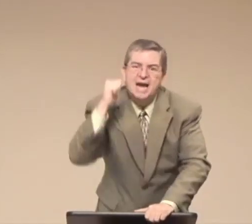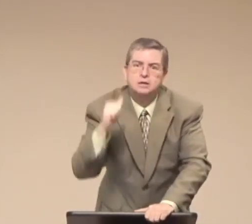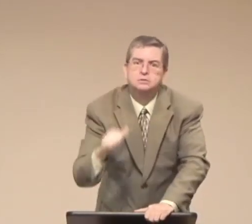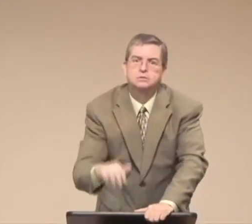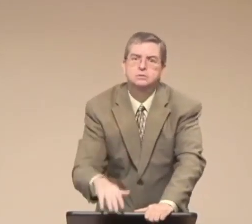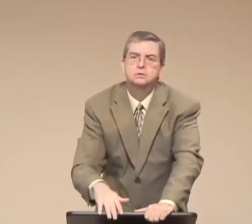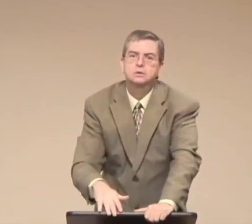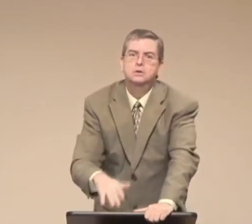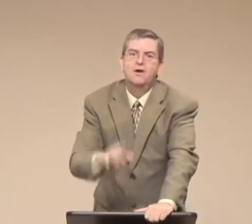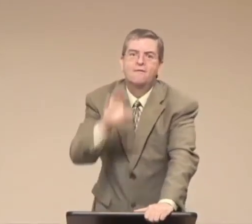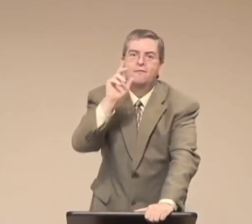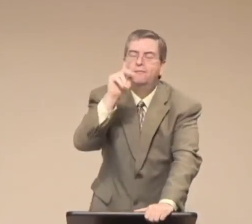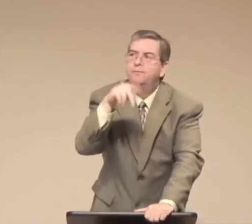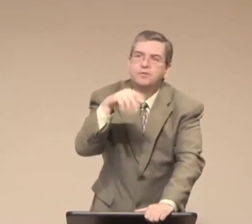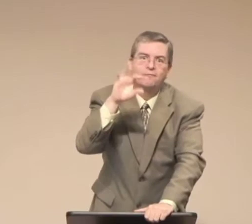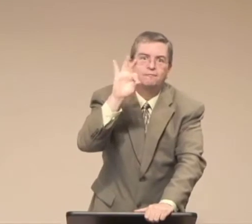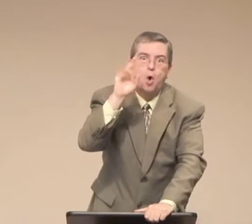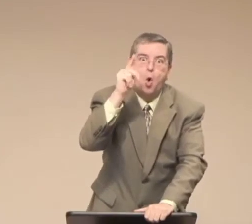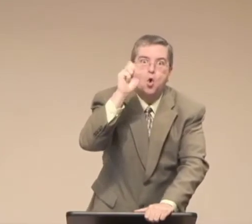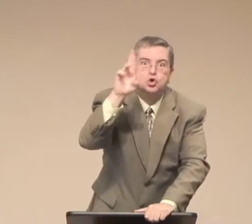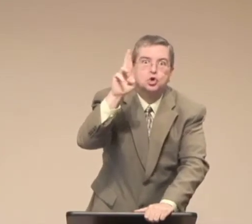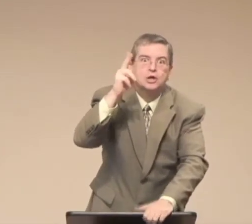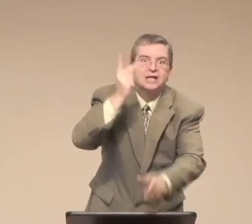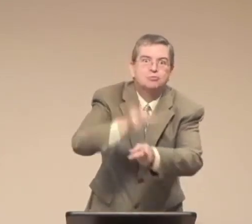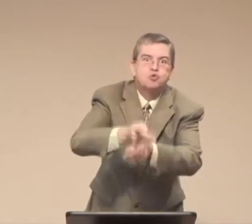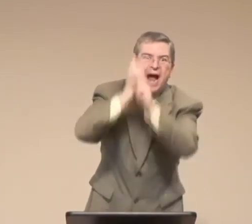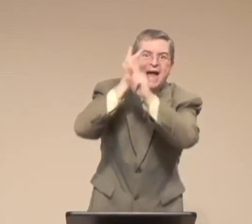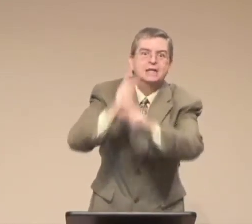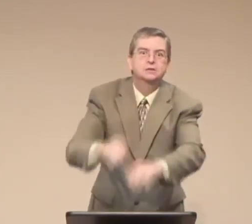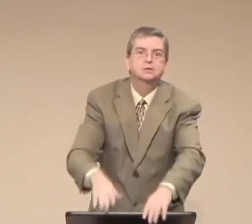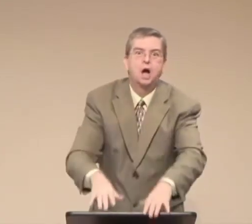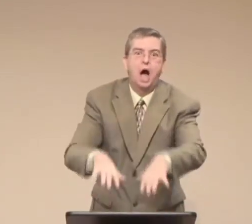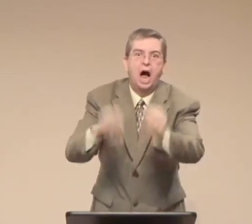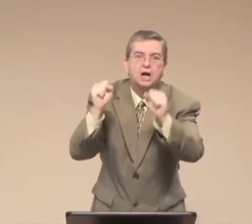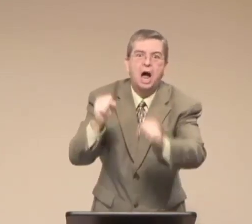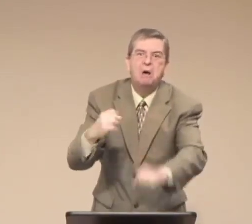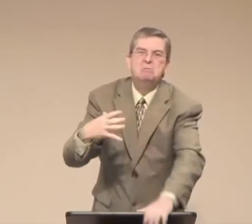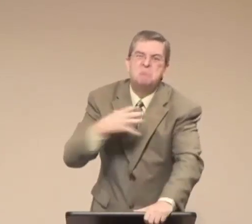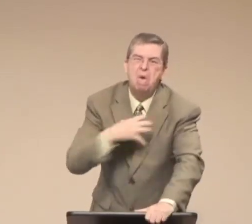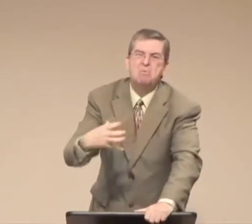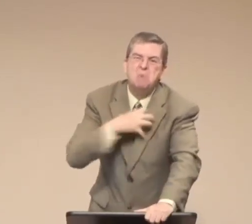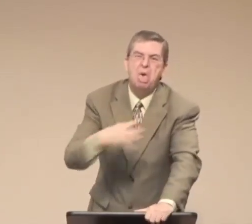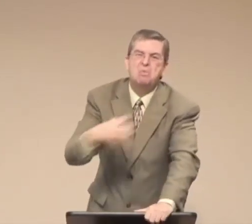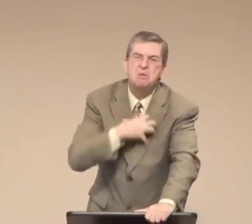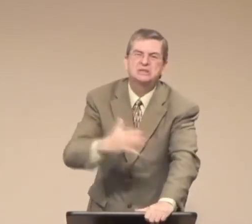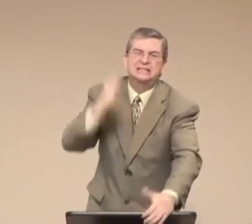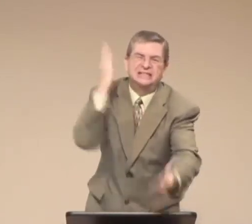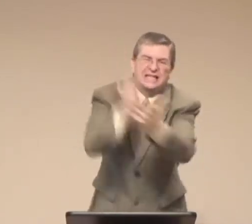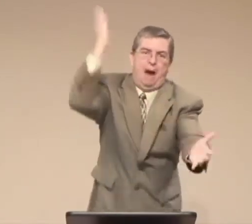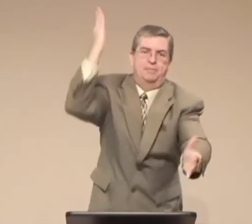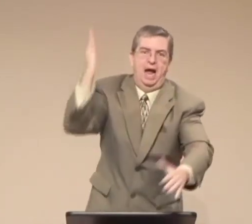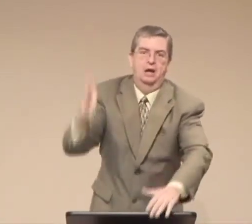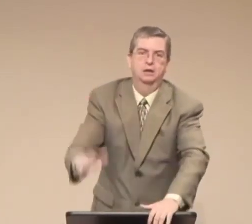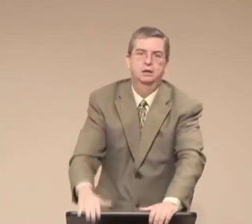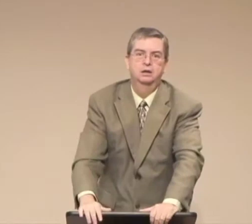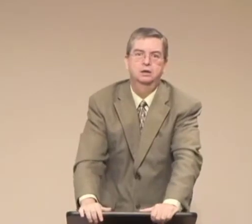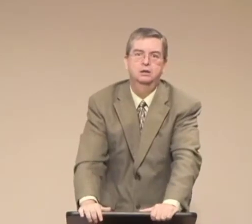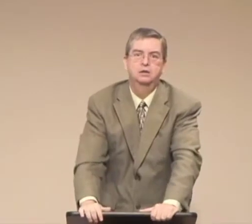to stop being so disrespectful to our mother, to our grandmother, to all of our